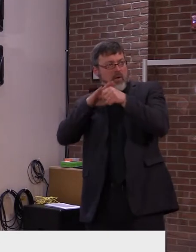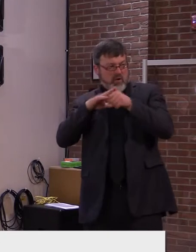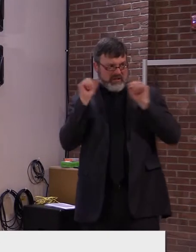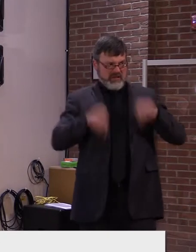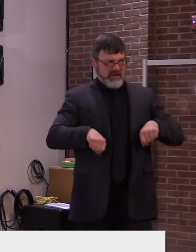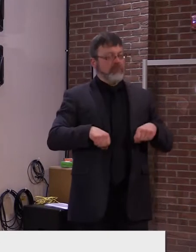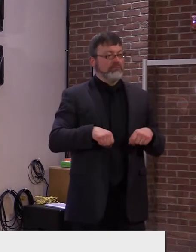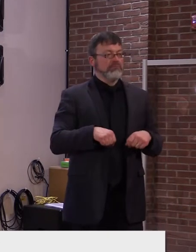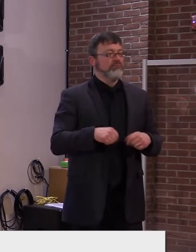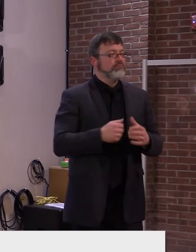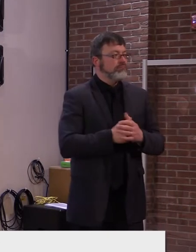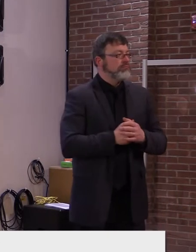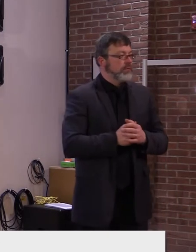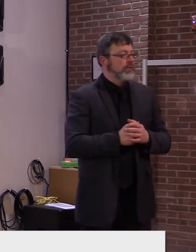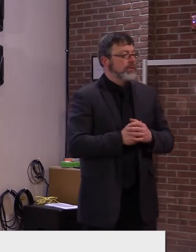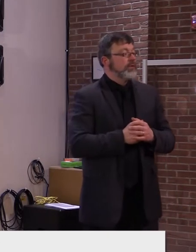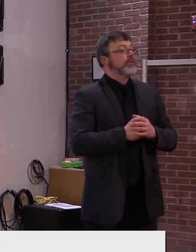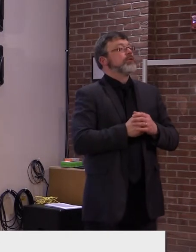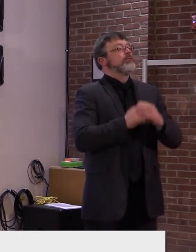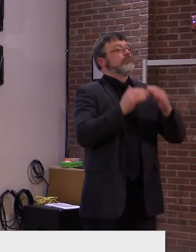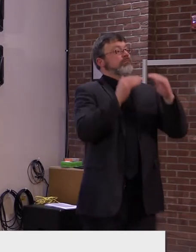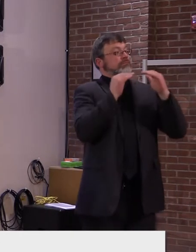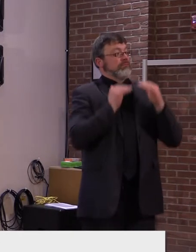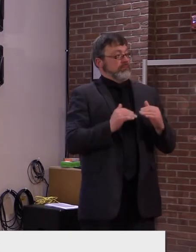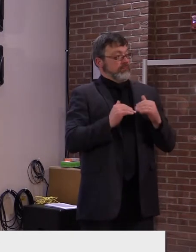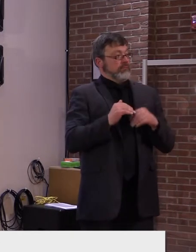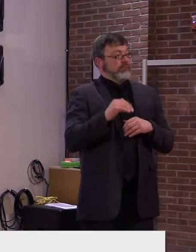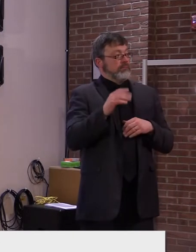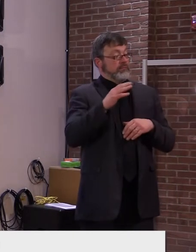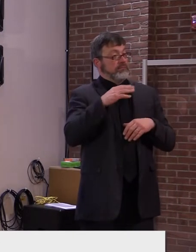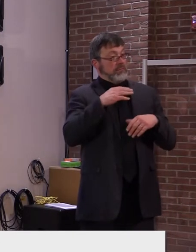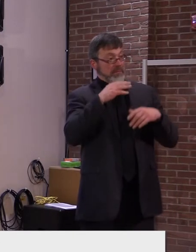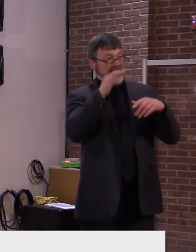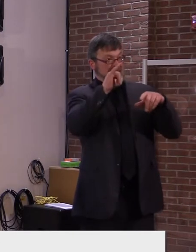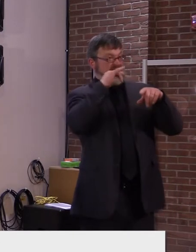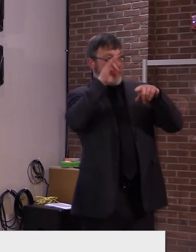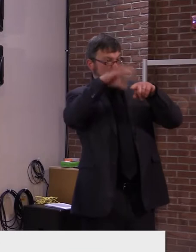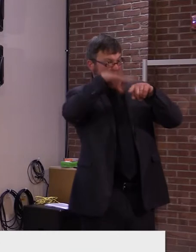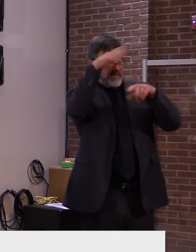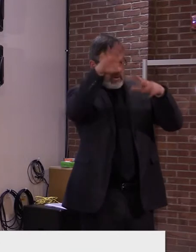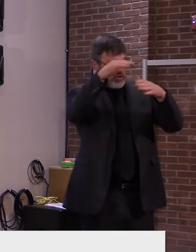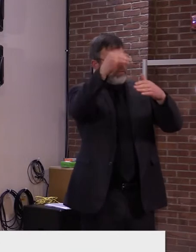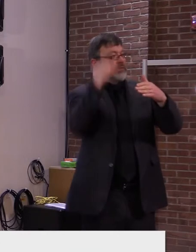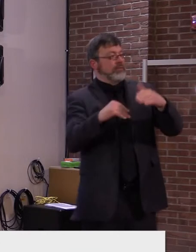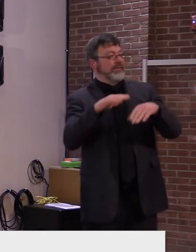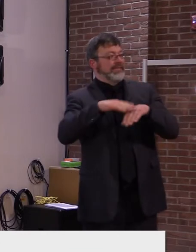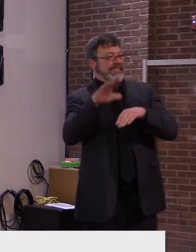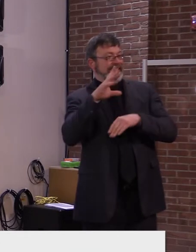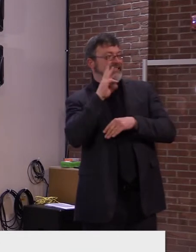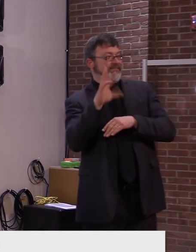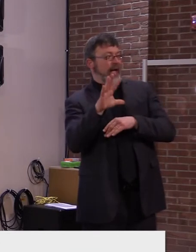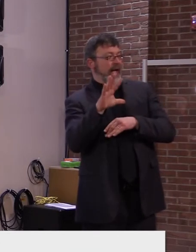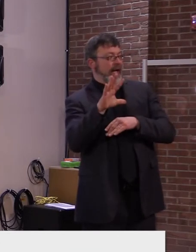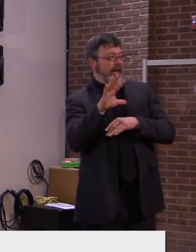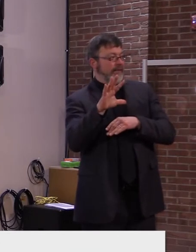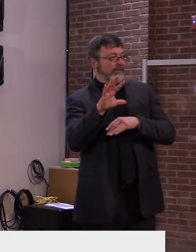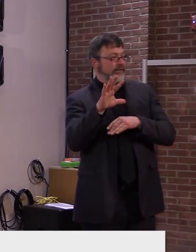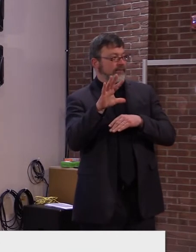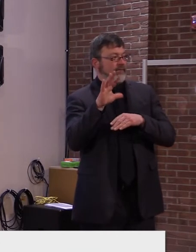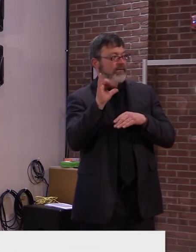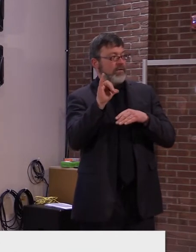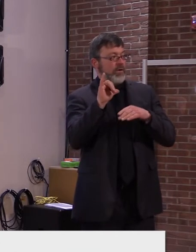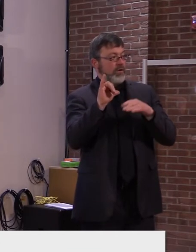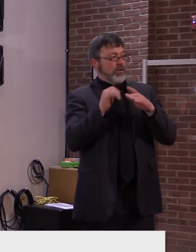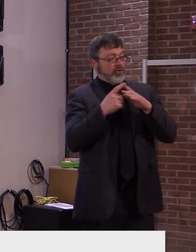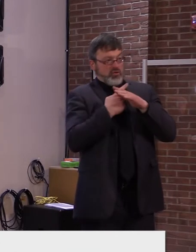appointment as early as the first week of March. I would encourage this age group to go online at healthvermont